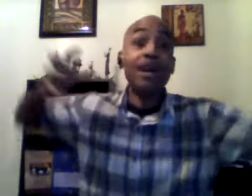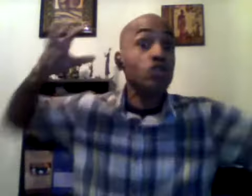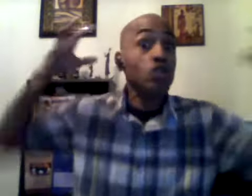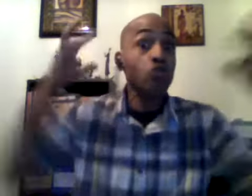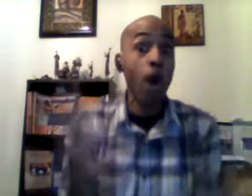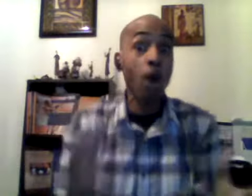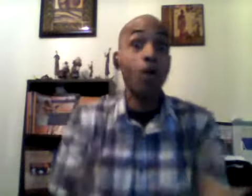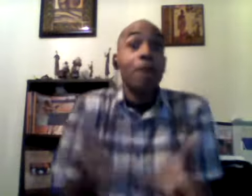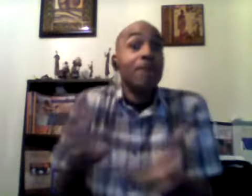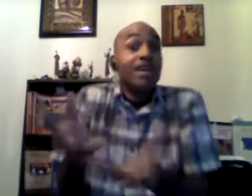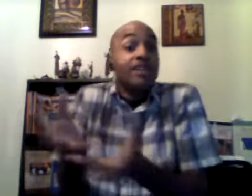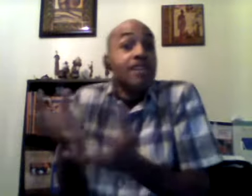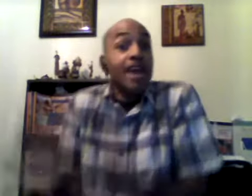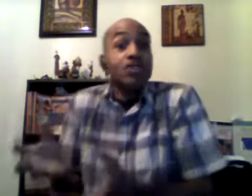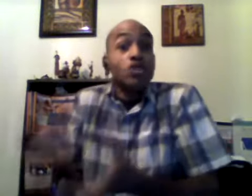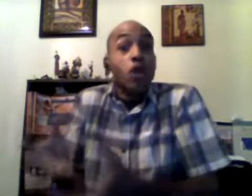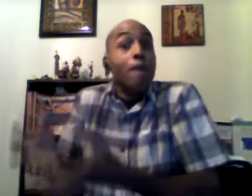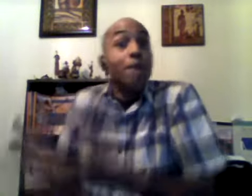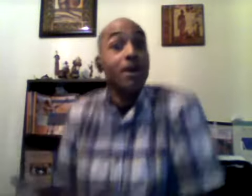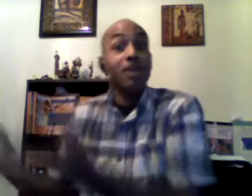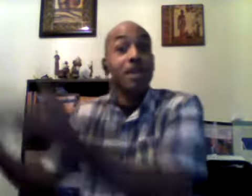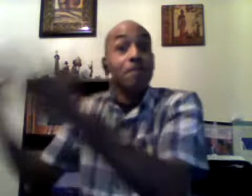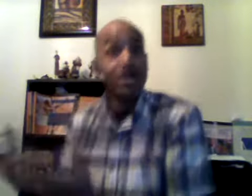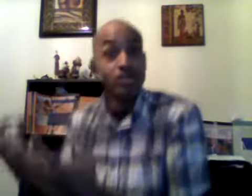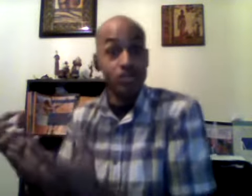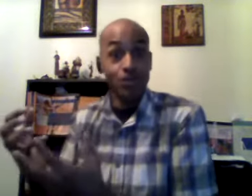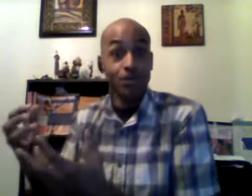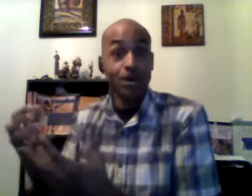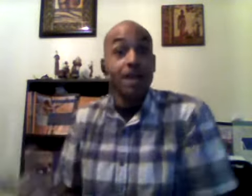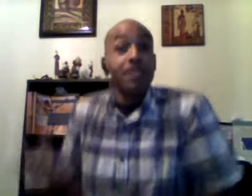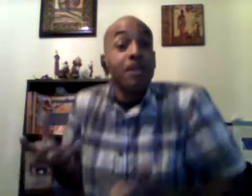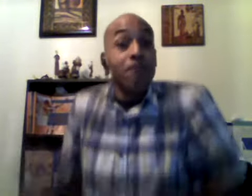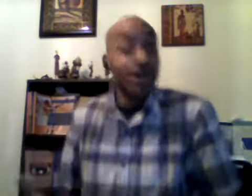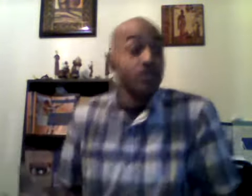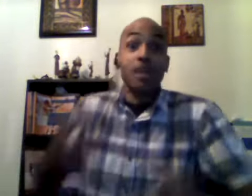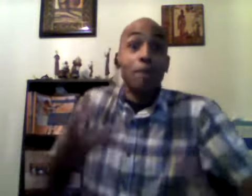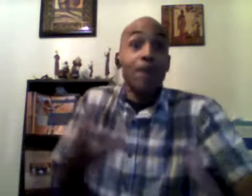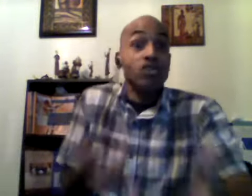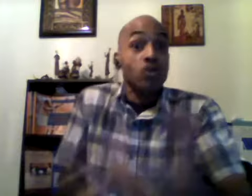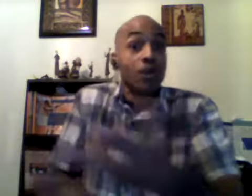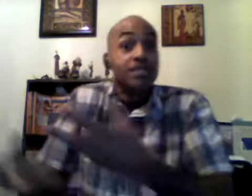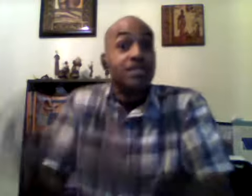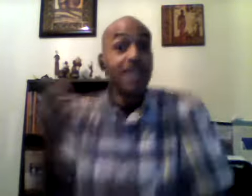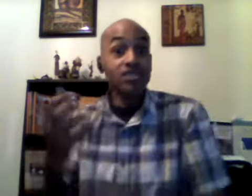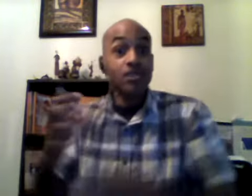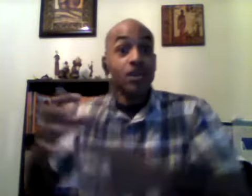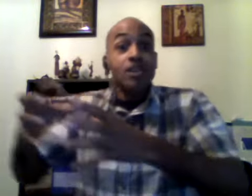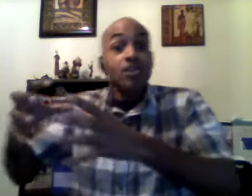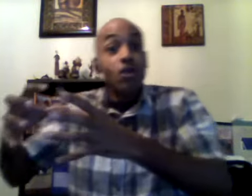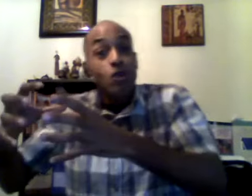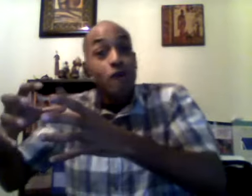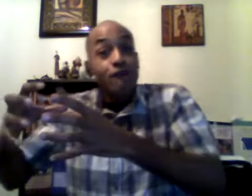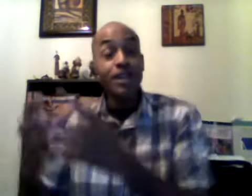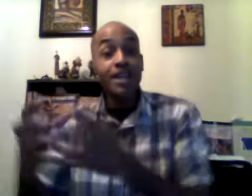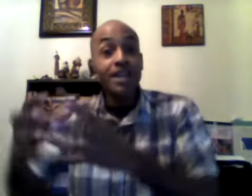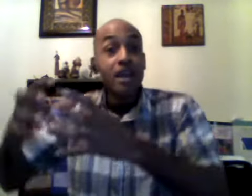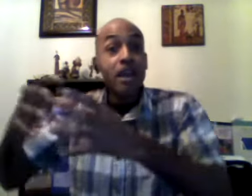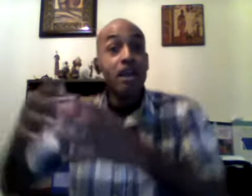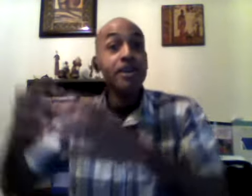you won't because as you are building muscle muscle the muscle the muscle is denser so you're filling that area